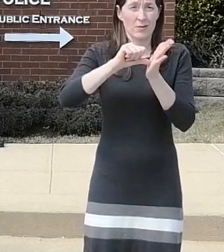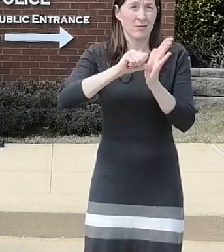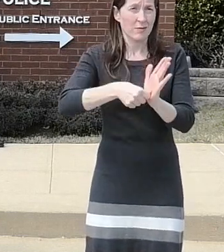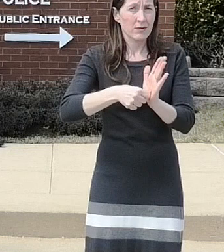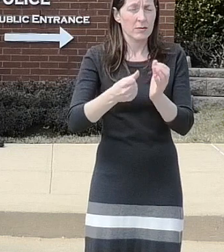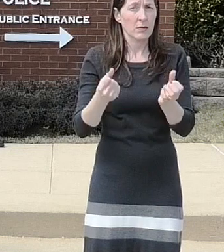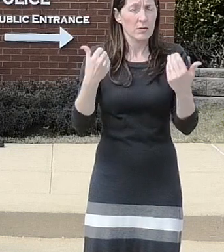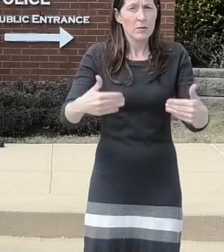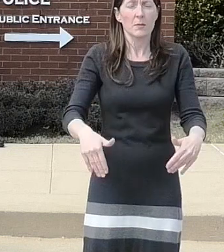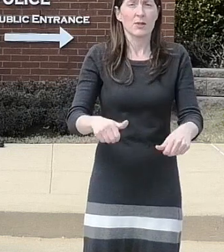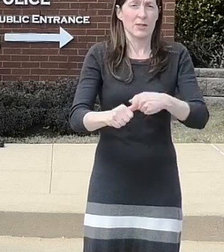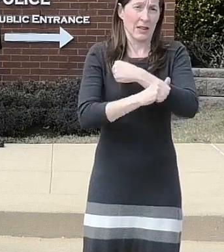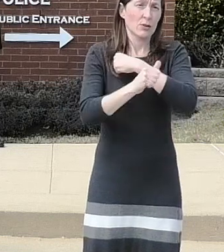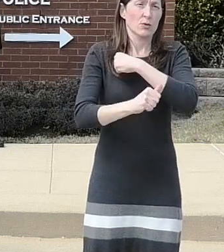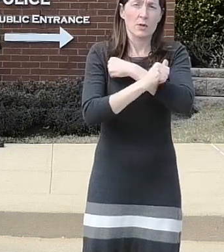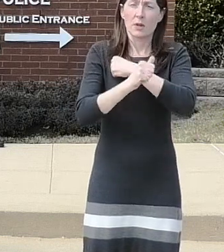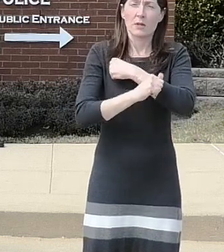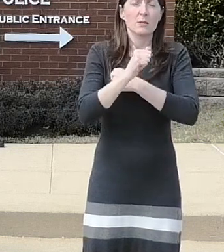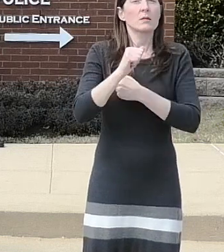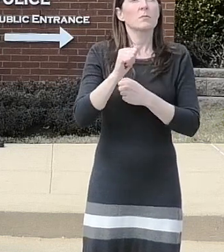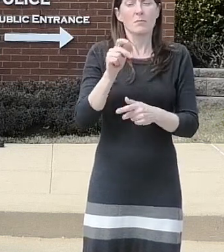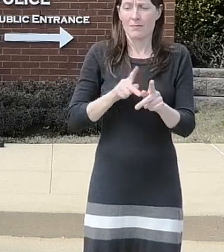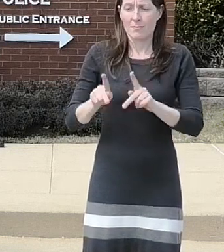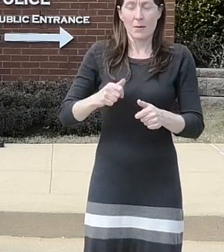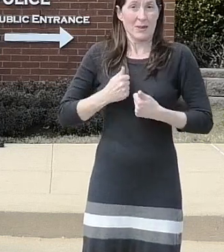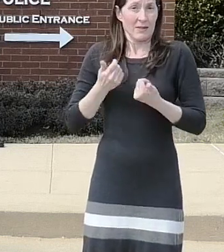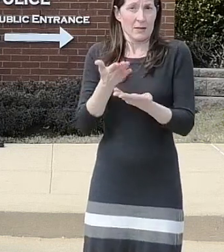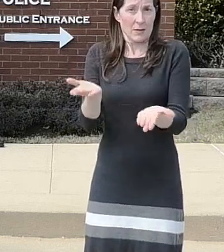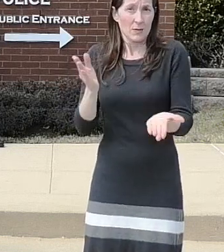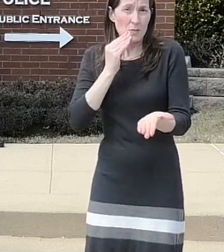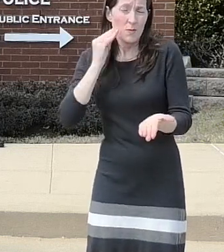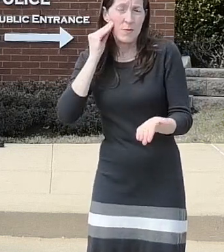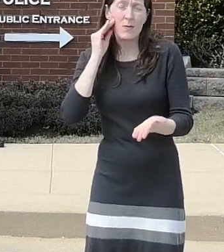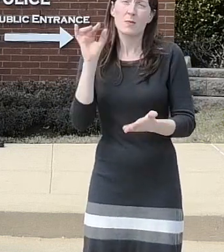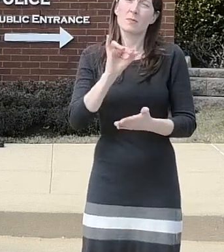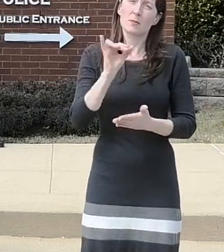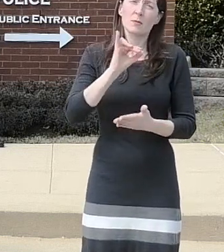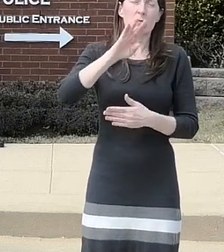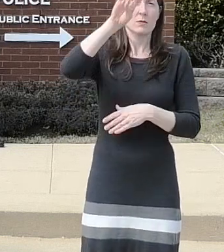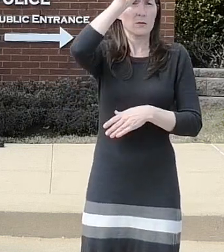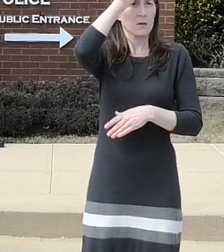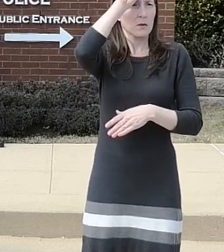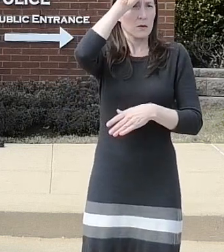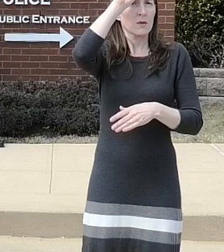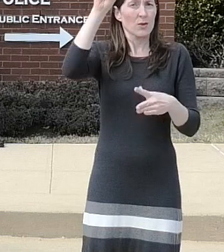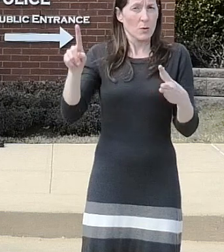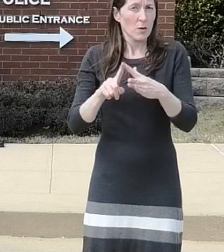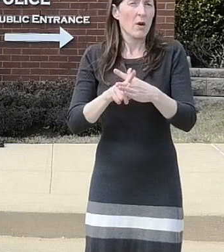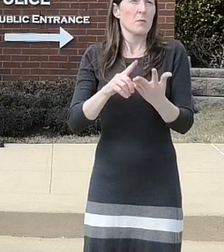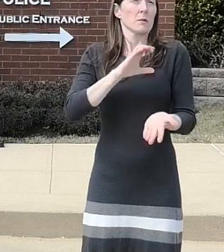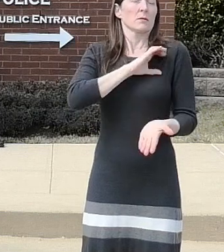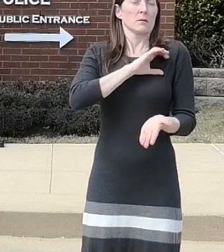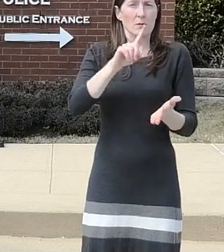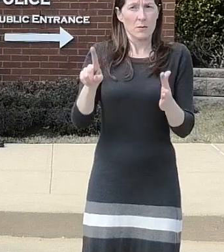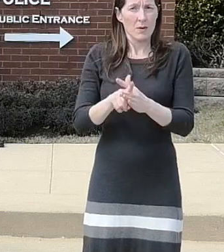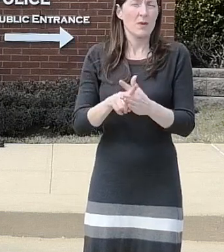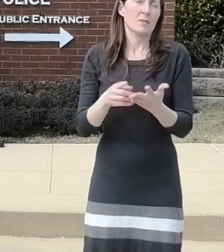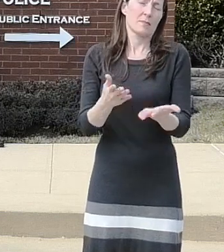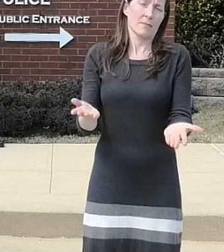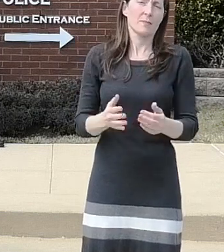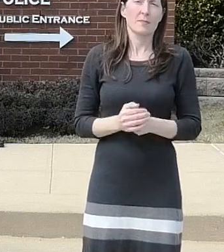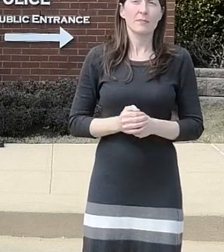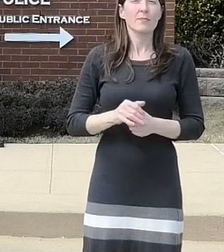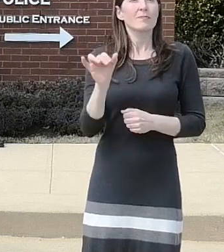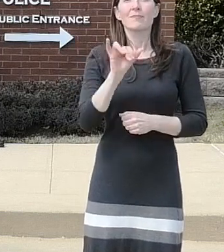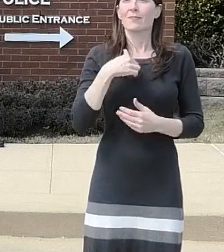victims responding firefighters police and other emergency services in each of these fires lastly i'd like to thank the the effort